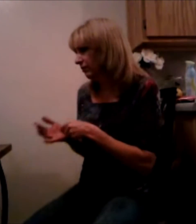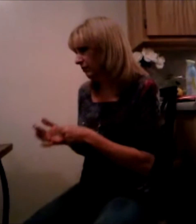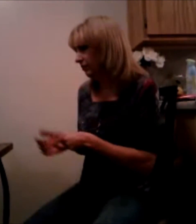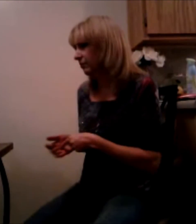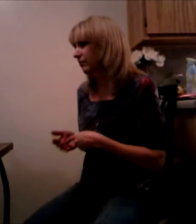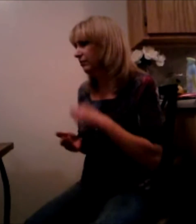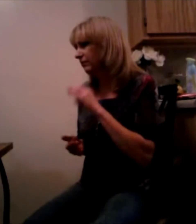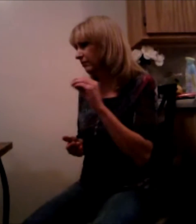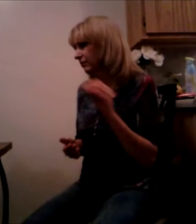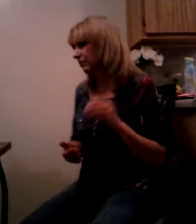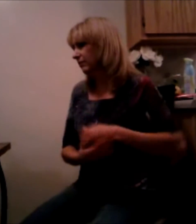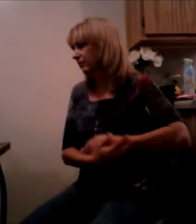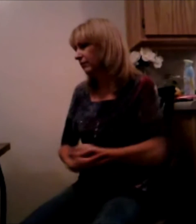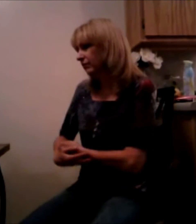If you try